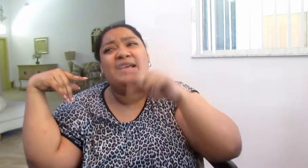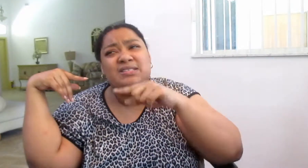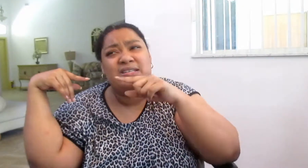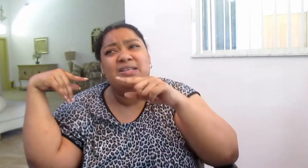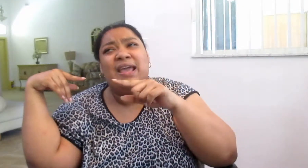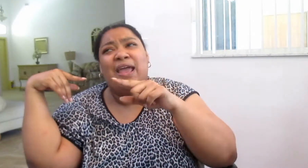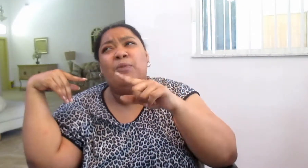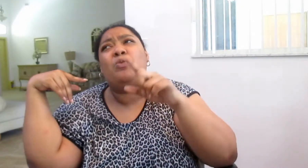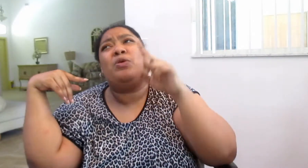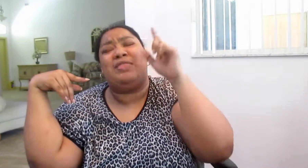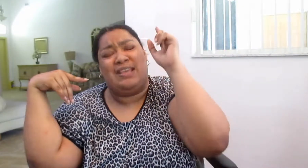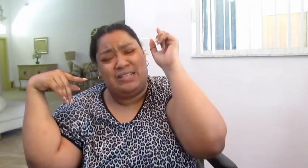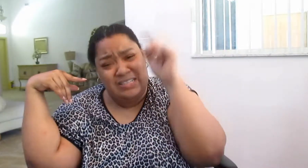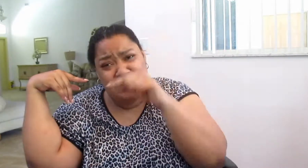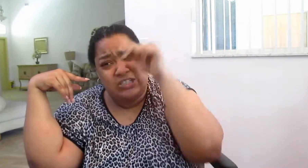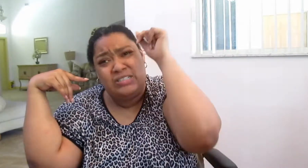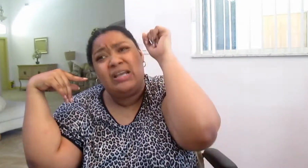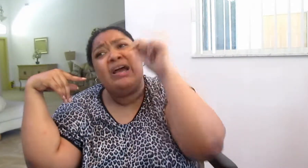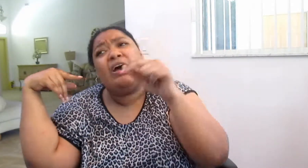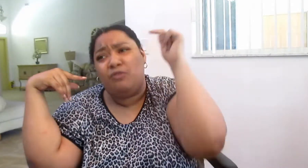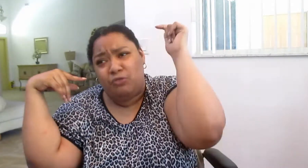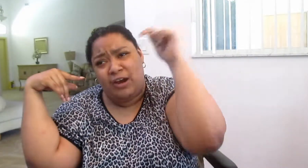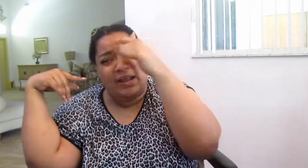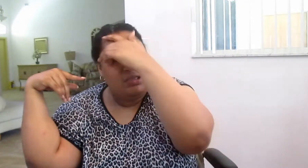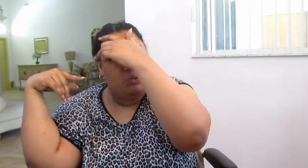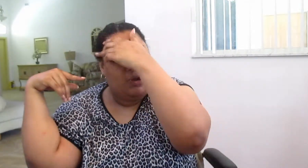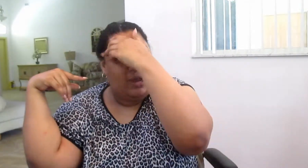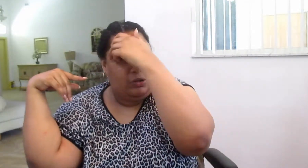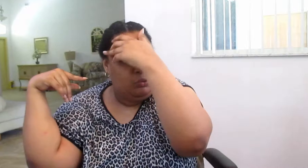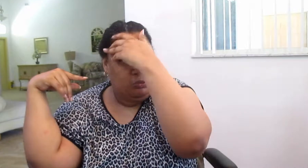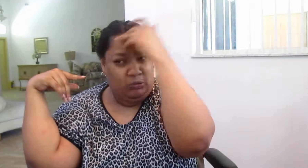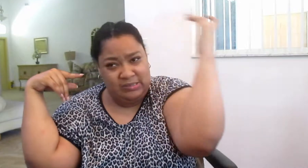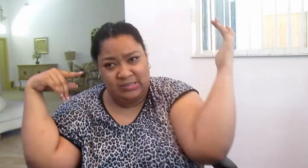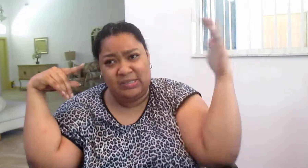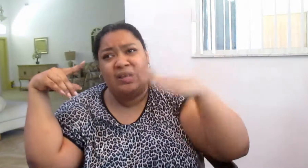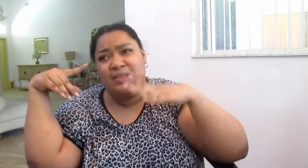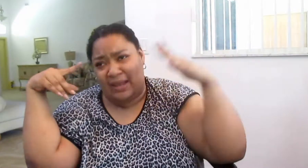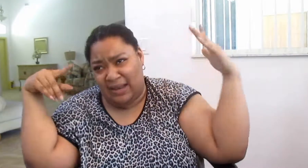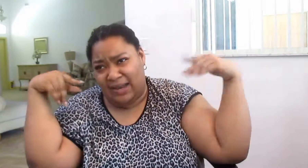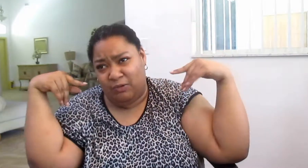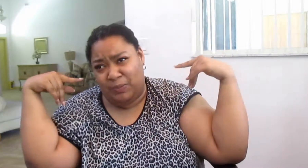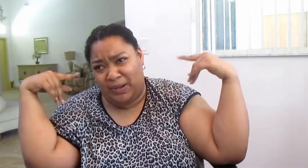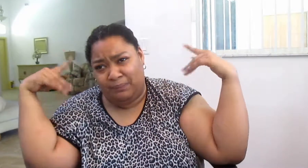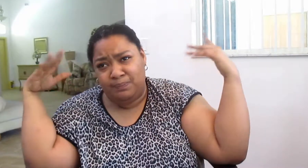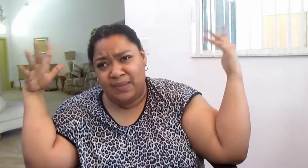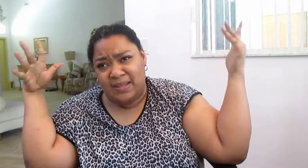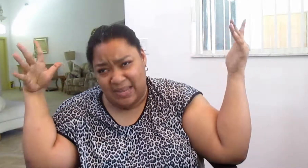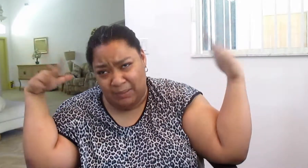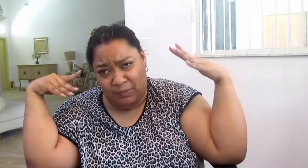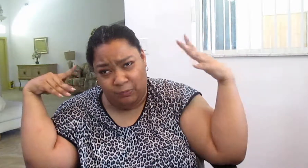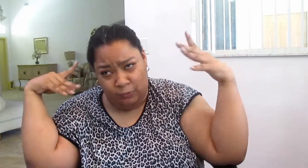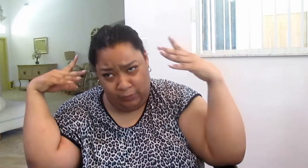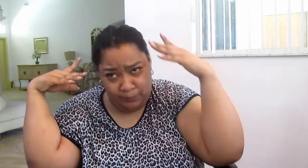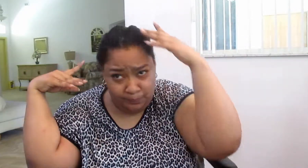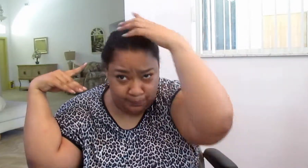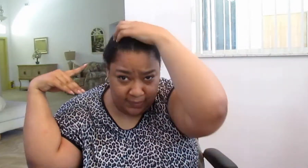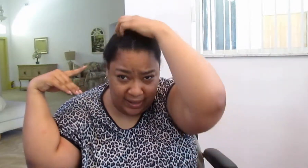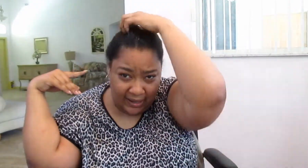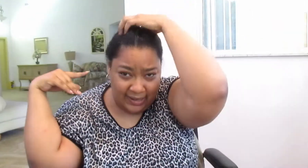Indian came in with the intentions of riding the wild horse. It had never been tamed before, I